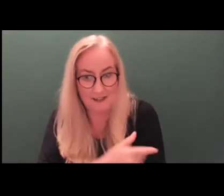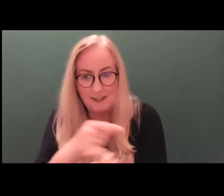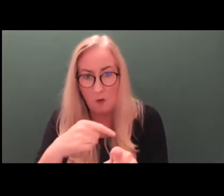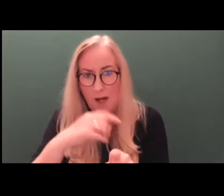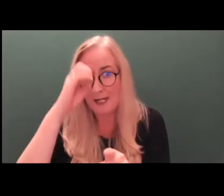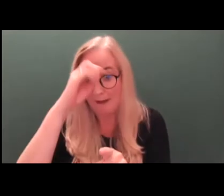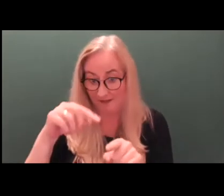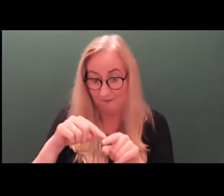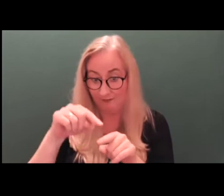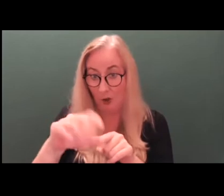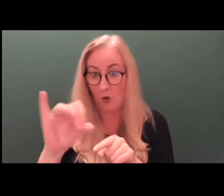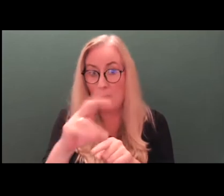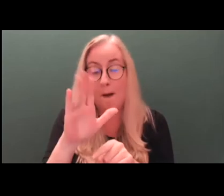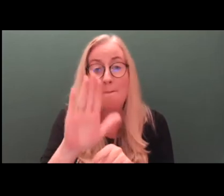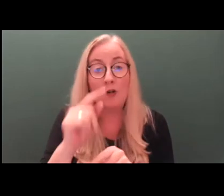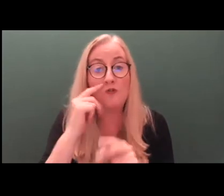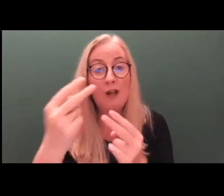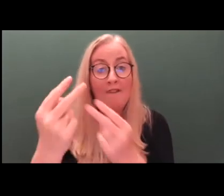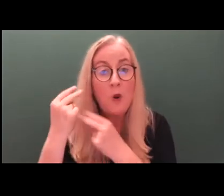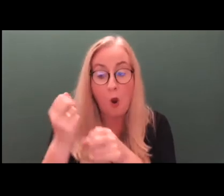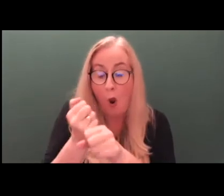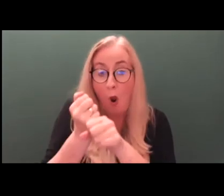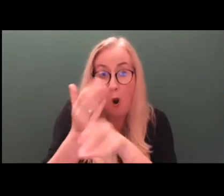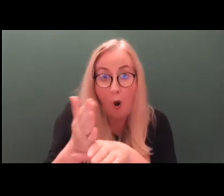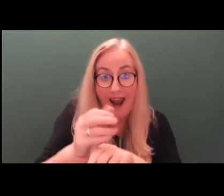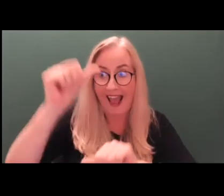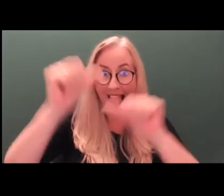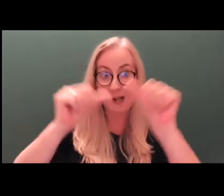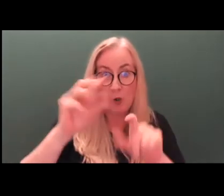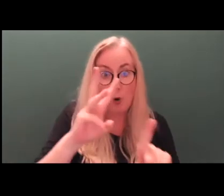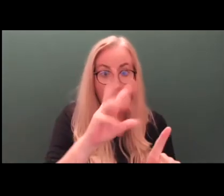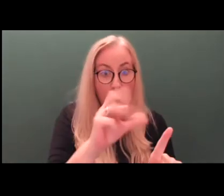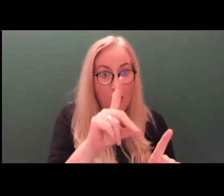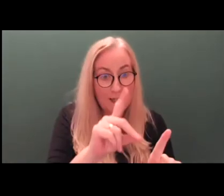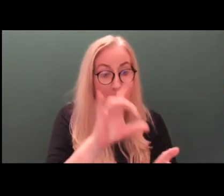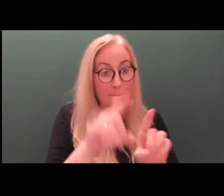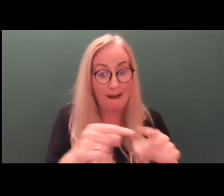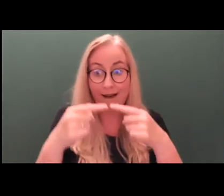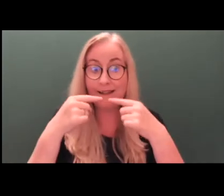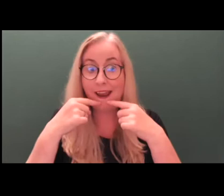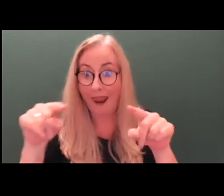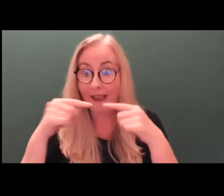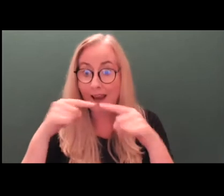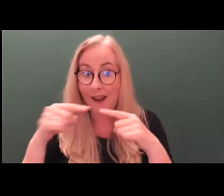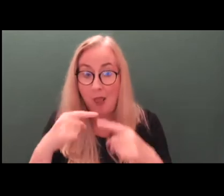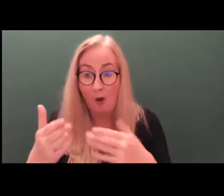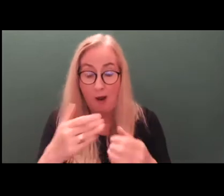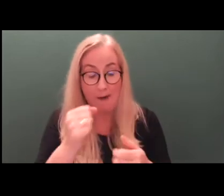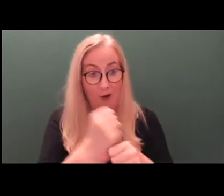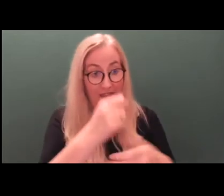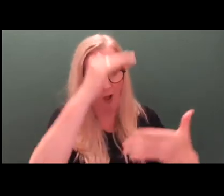June, review all adult wards and make a declaration as to their capacity.